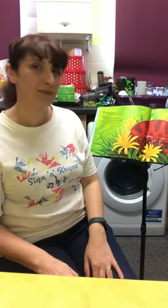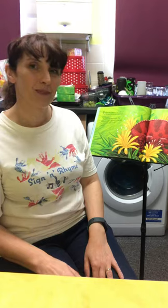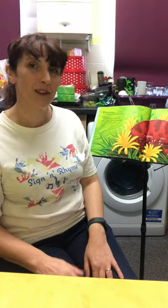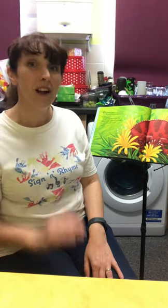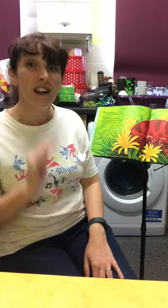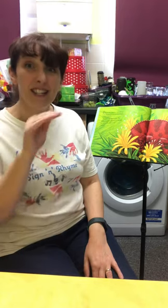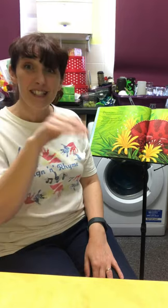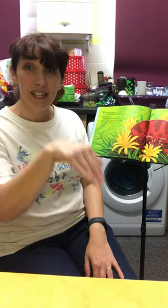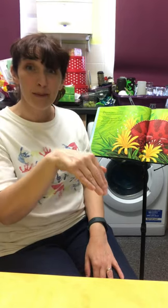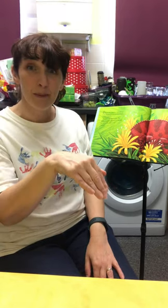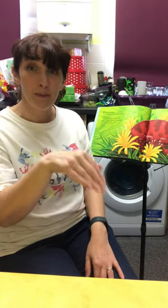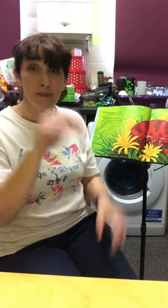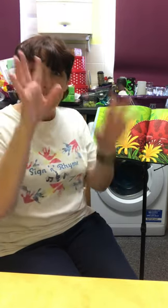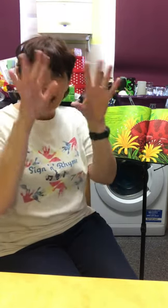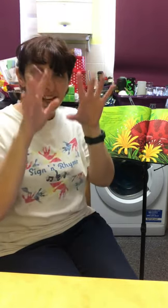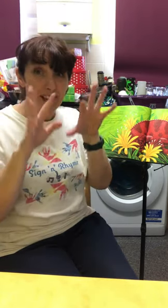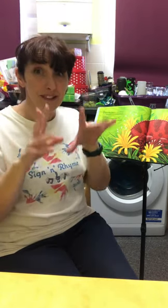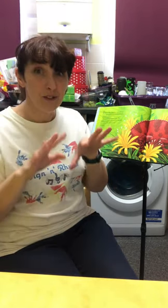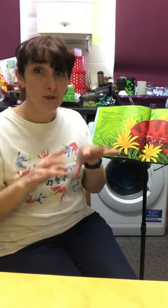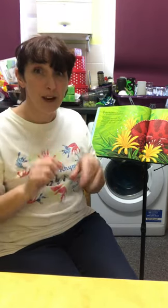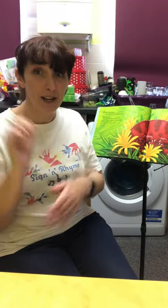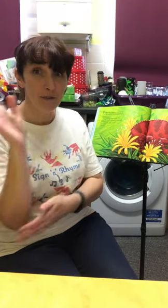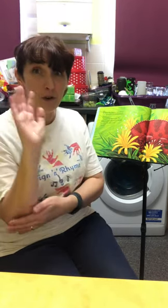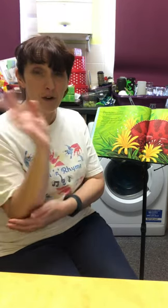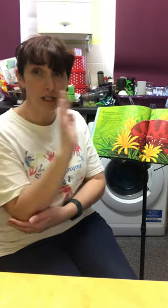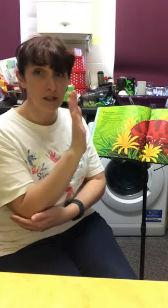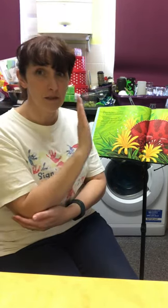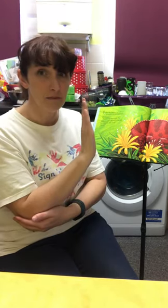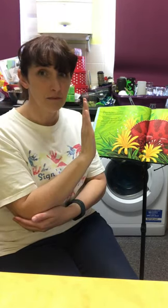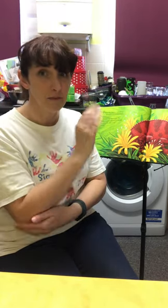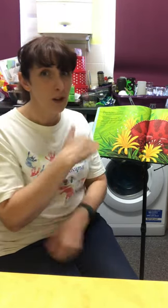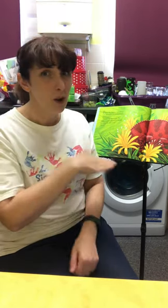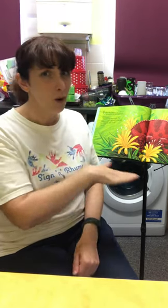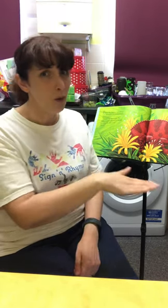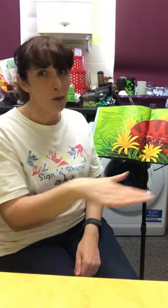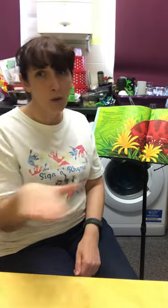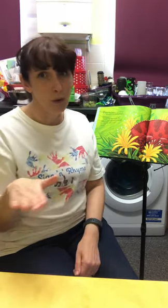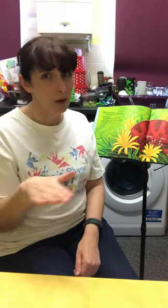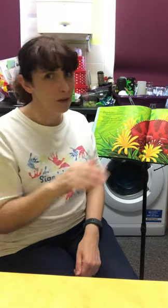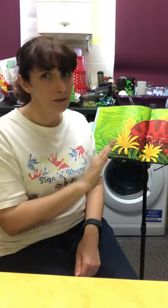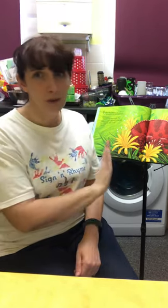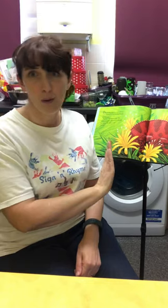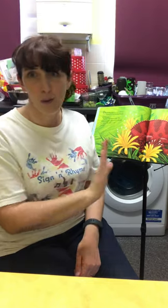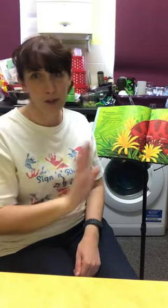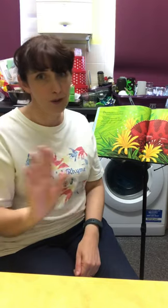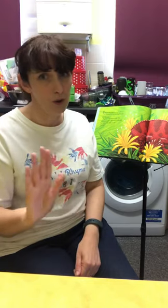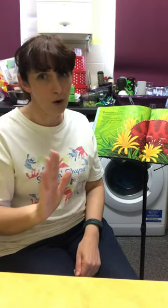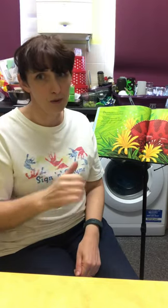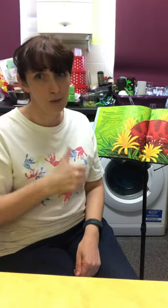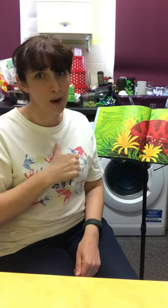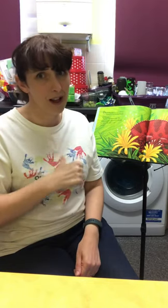Deep in the rain forest, all was not well.